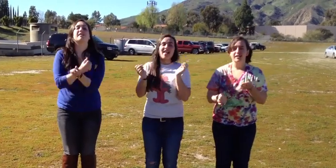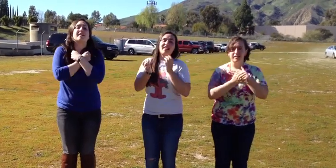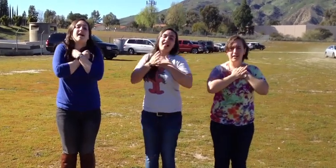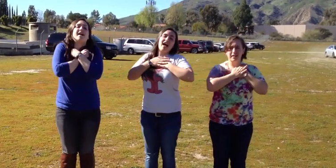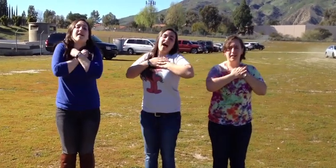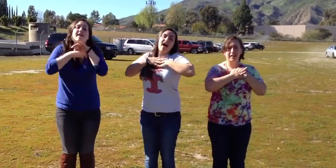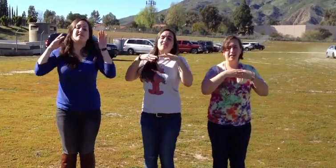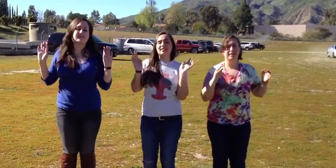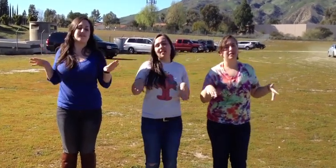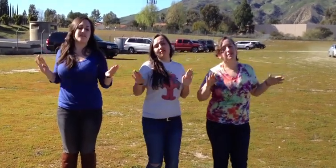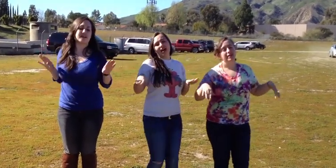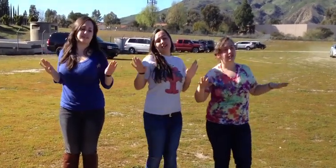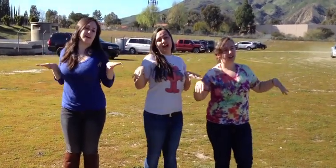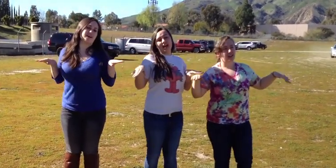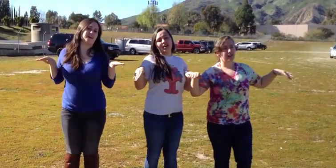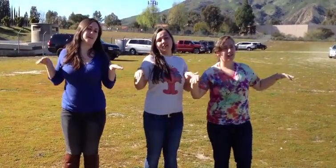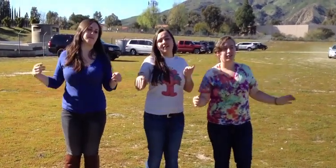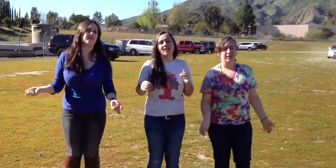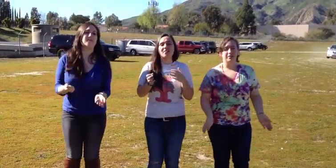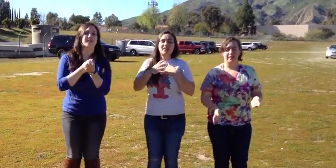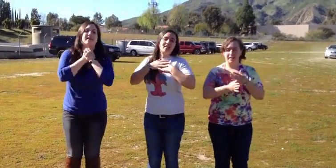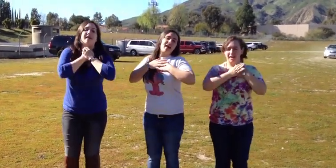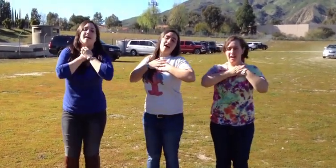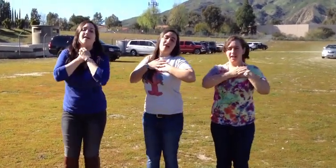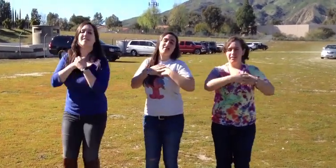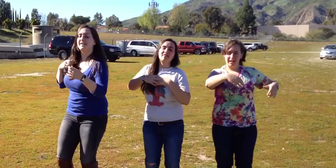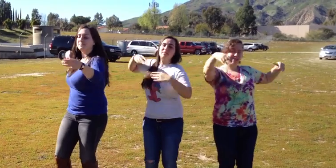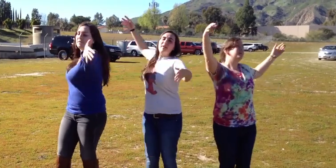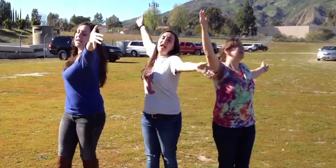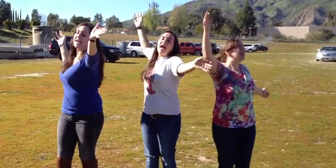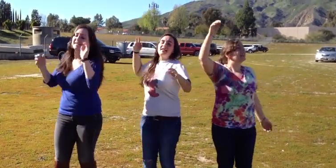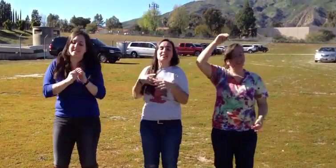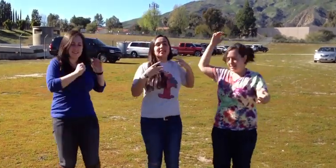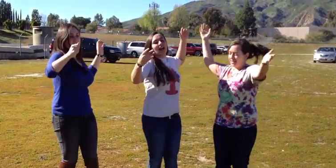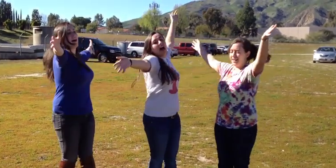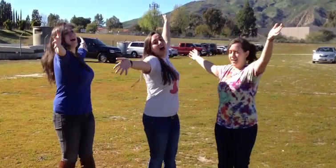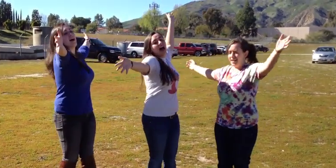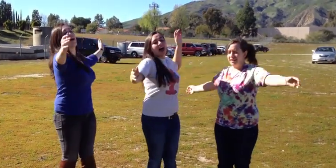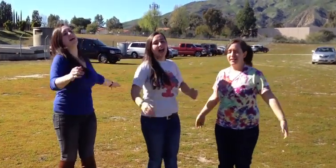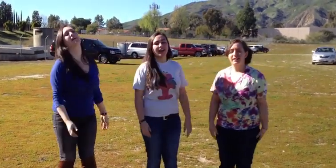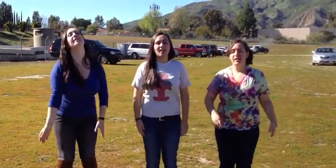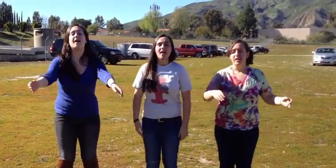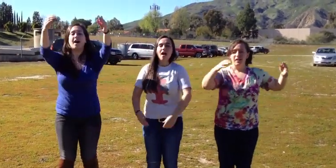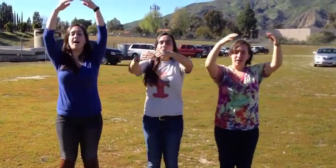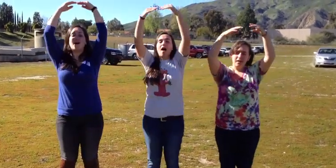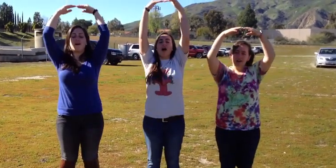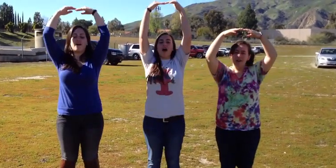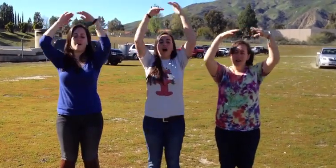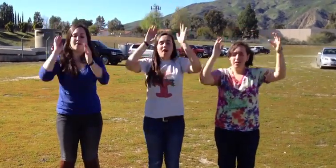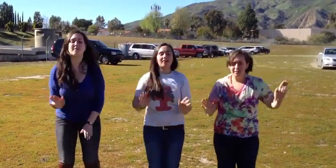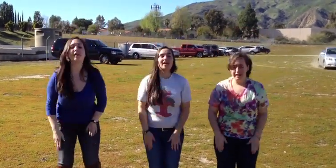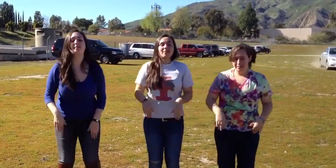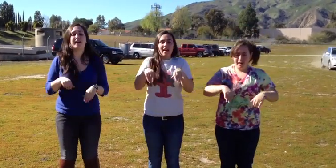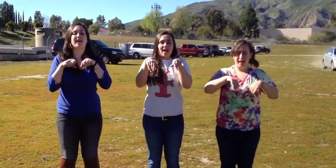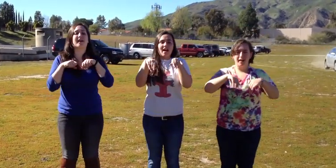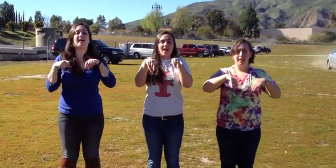loves little white dove With a love as big as the sky. Oh, running bear,